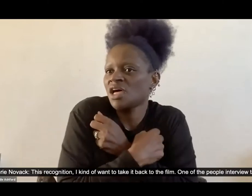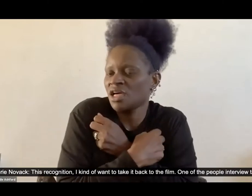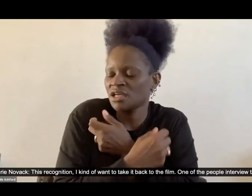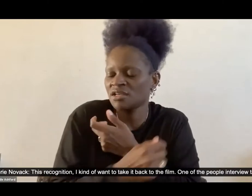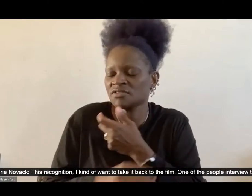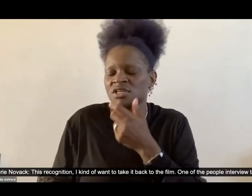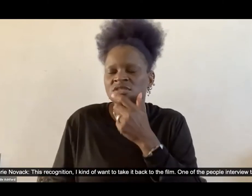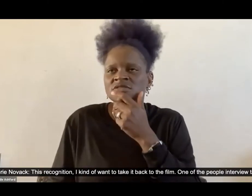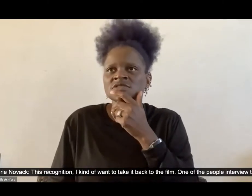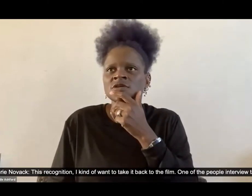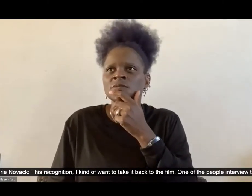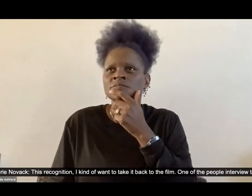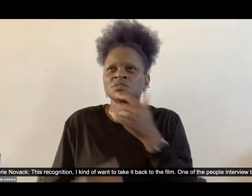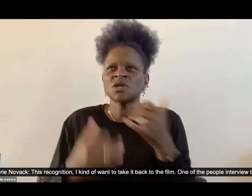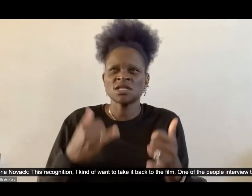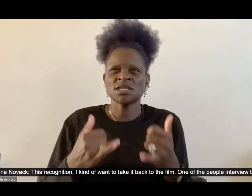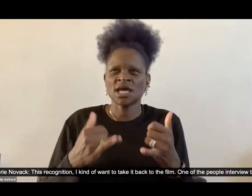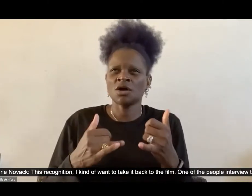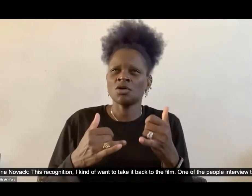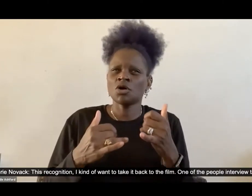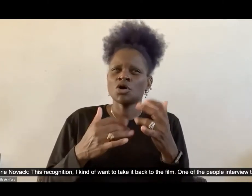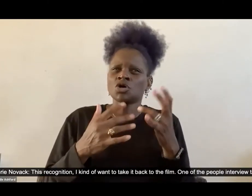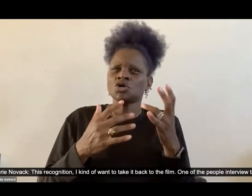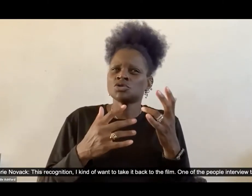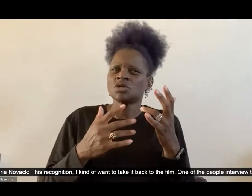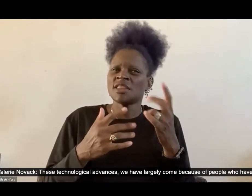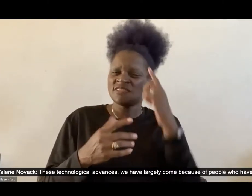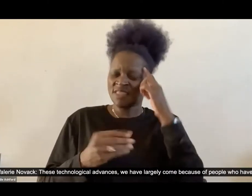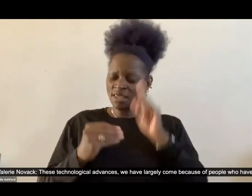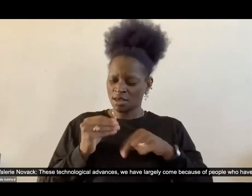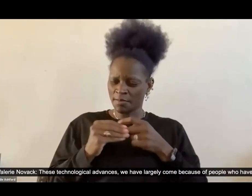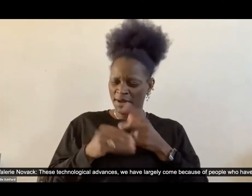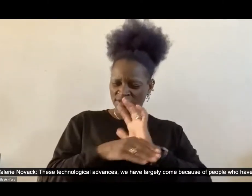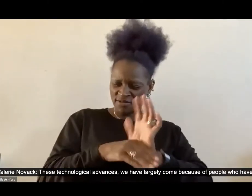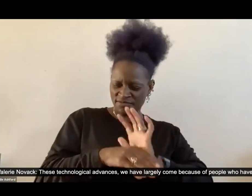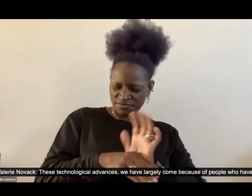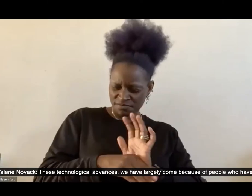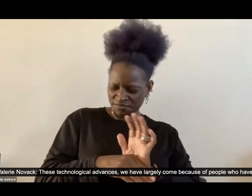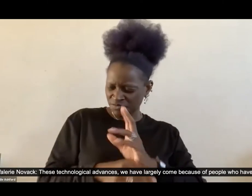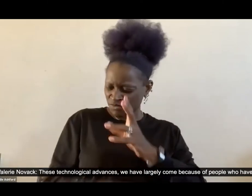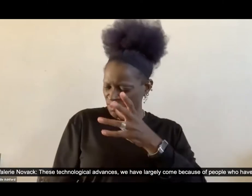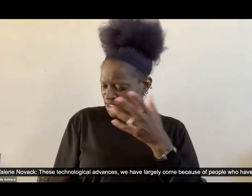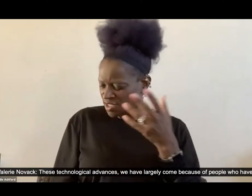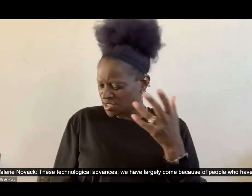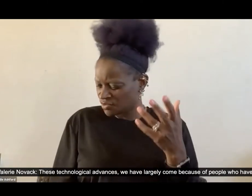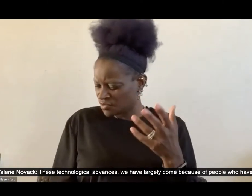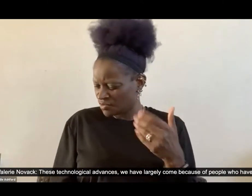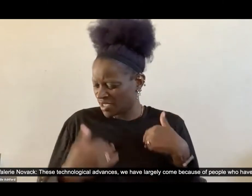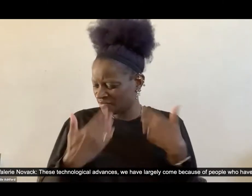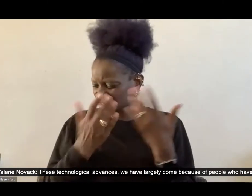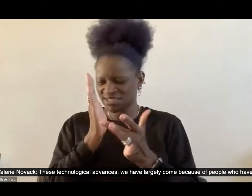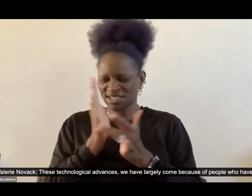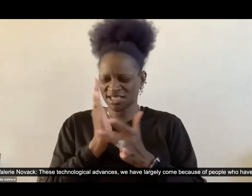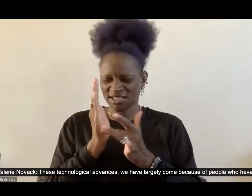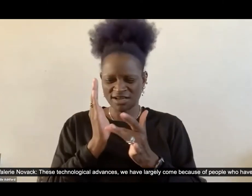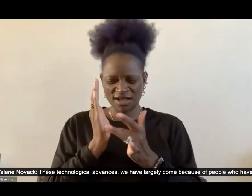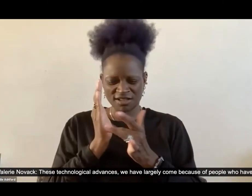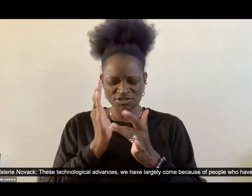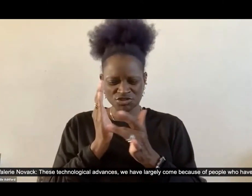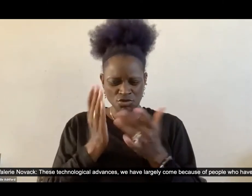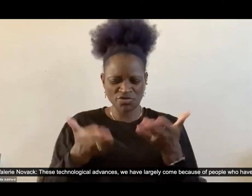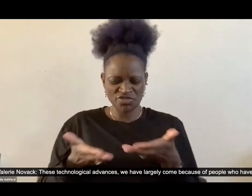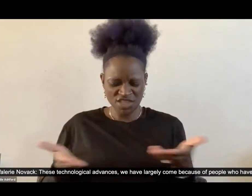back to the film. Um, one of the people interviewed talks about how these technological advances we have largely come because